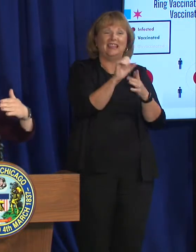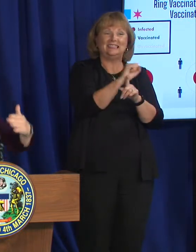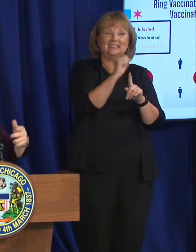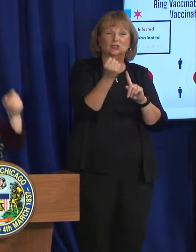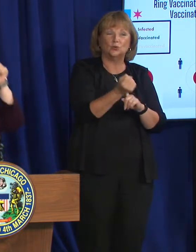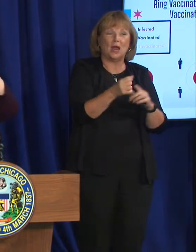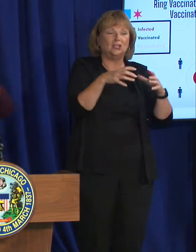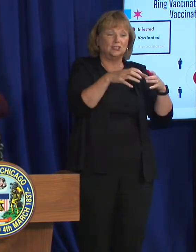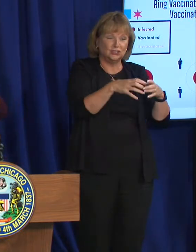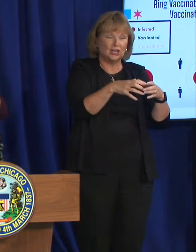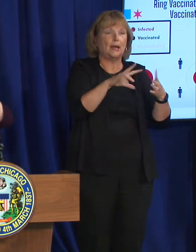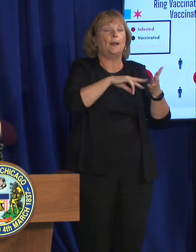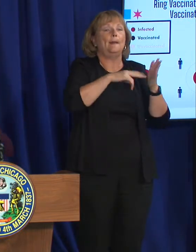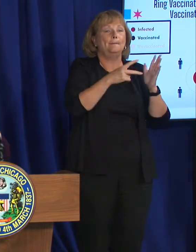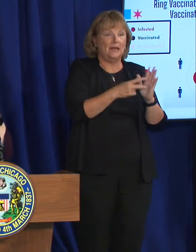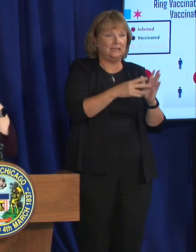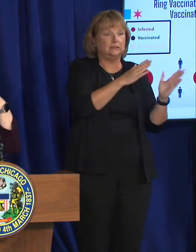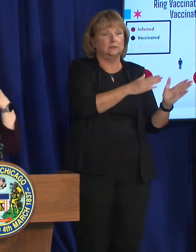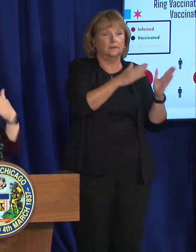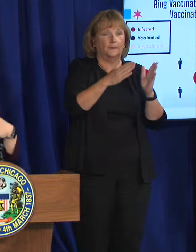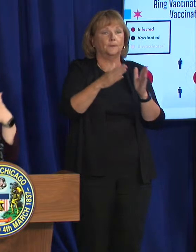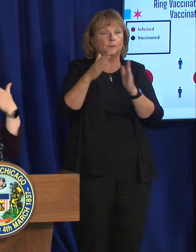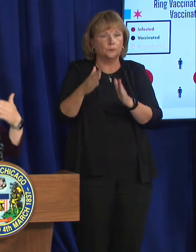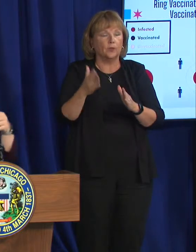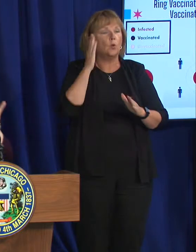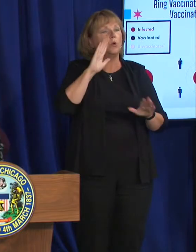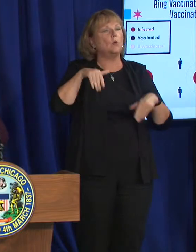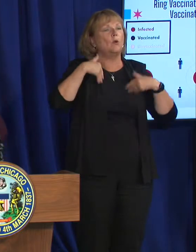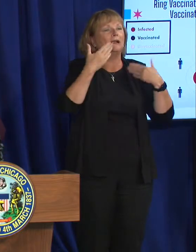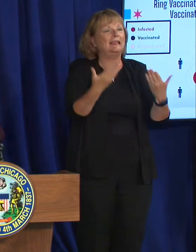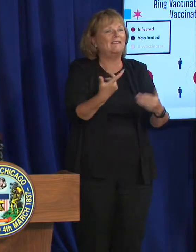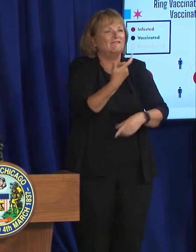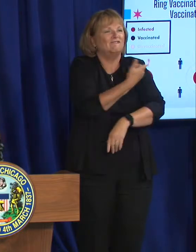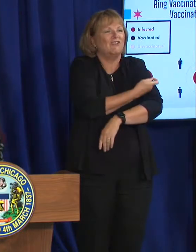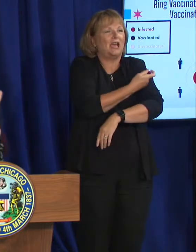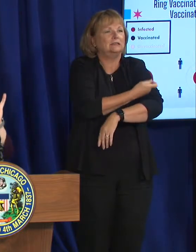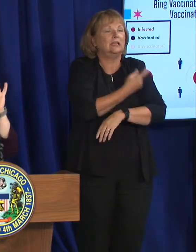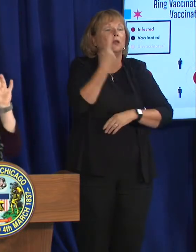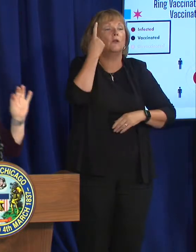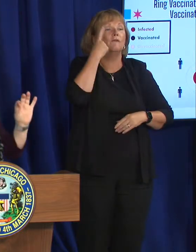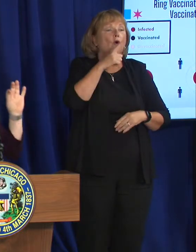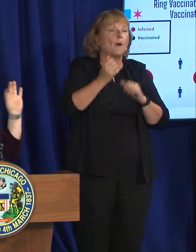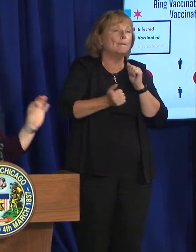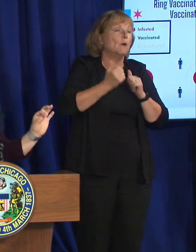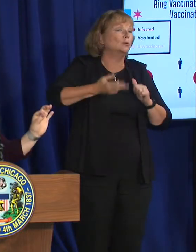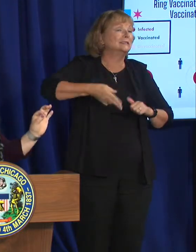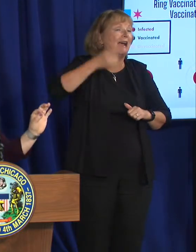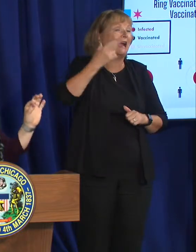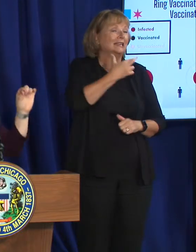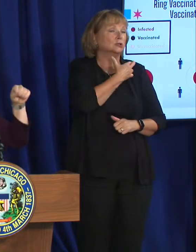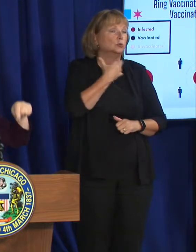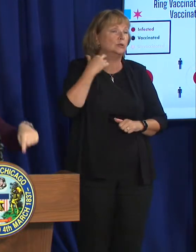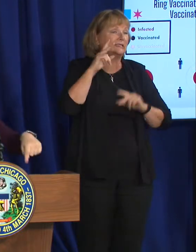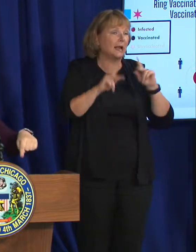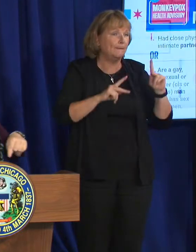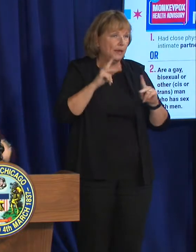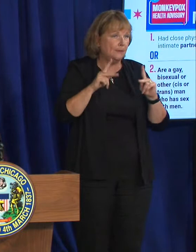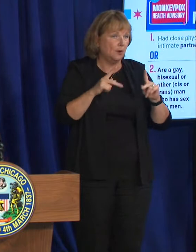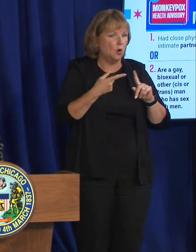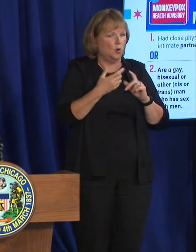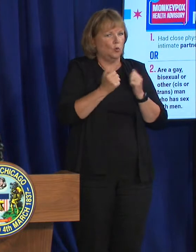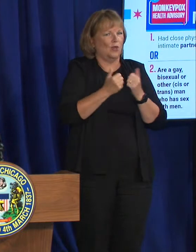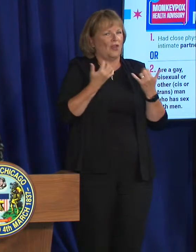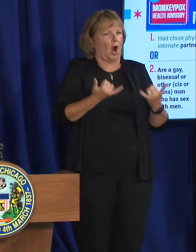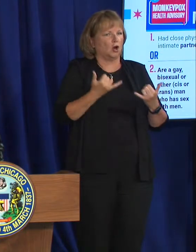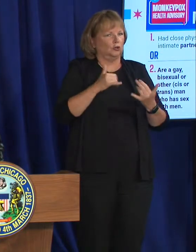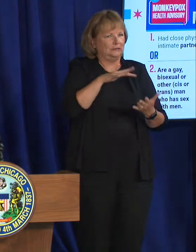we are also in addition to this, providing vaccine for the very highest risk individuals based on our current